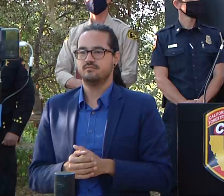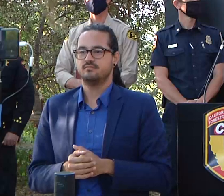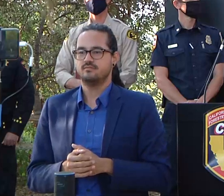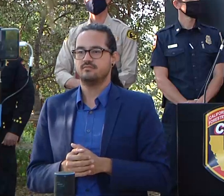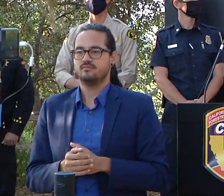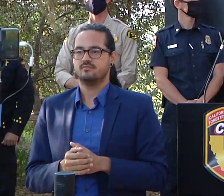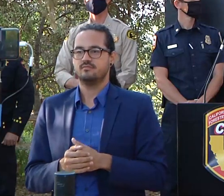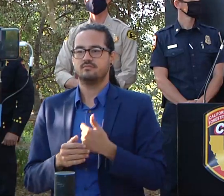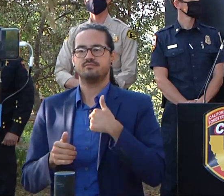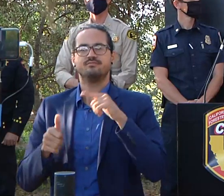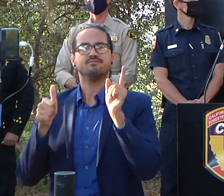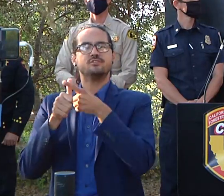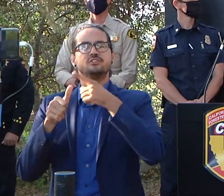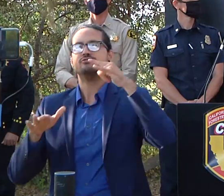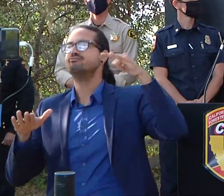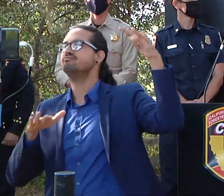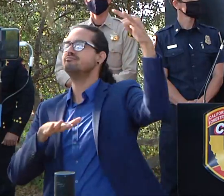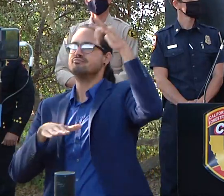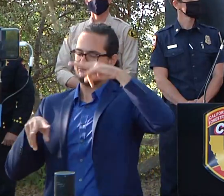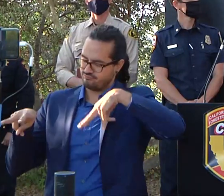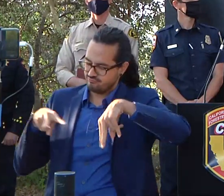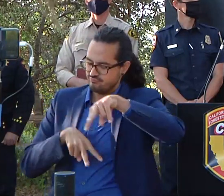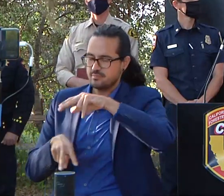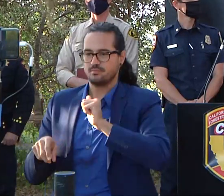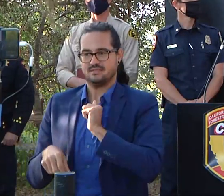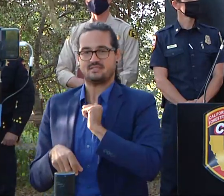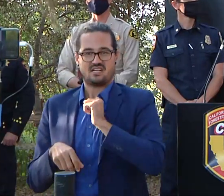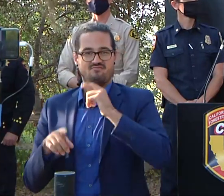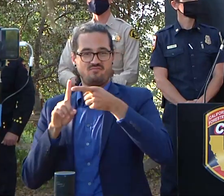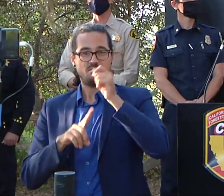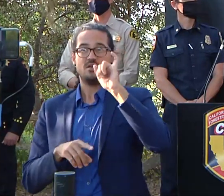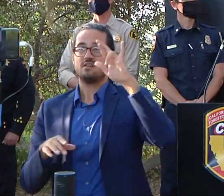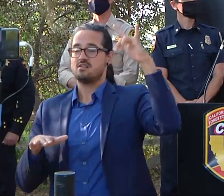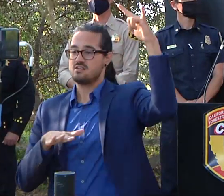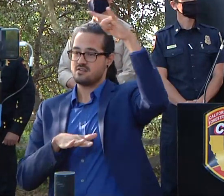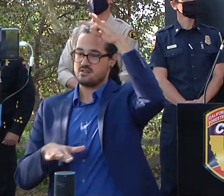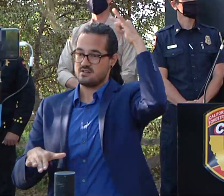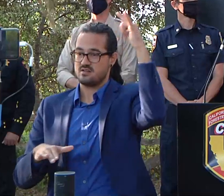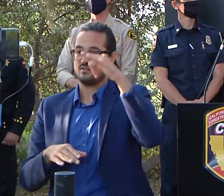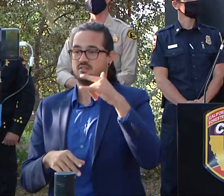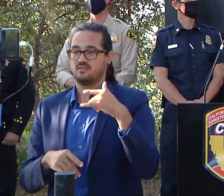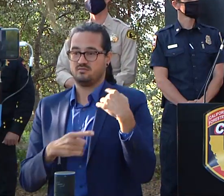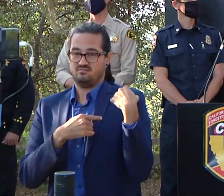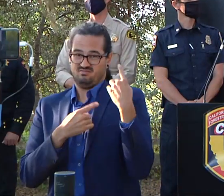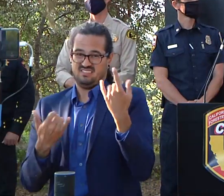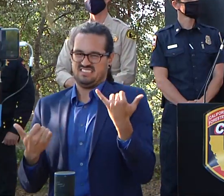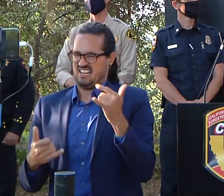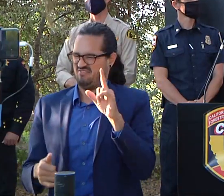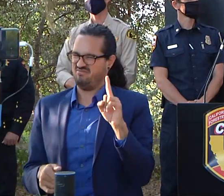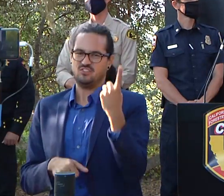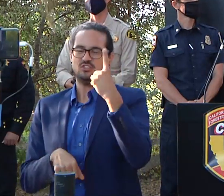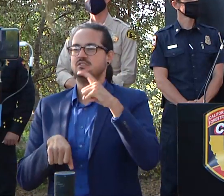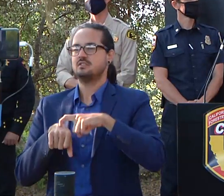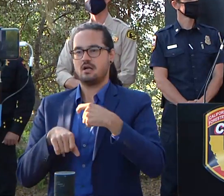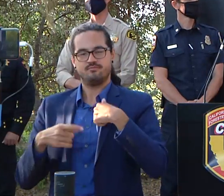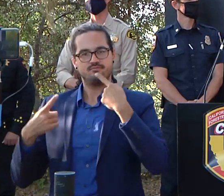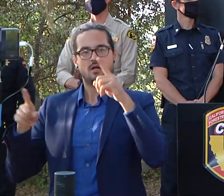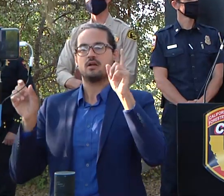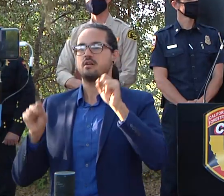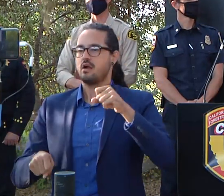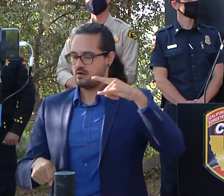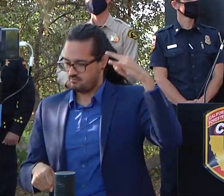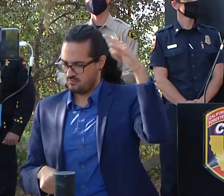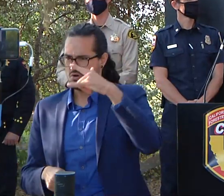on on this fire so far because of uh conditions uh were not allowing me to do so before but uh it was good because i got to get a good aerial view